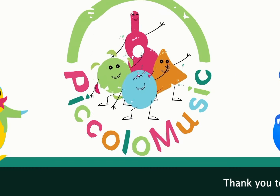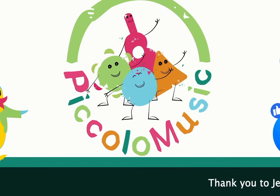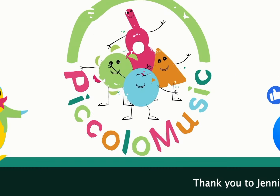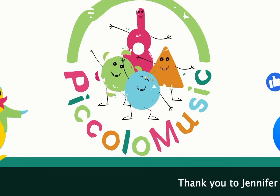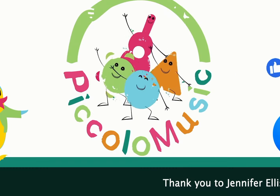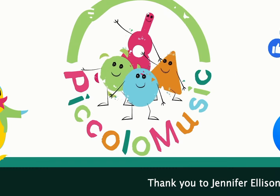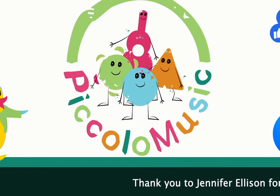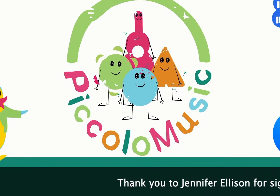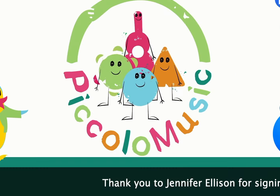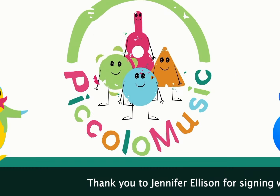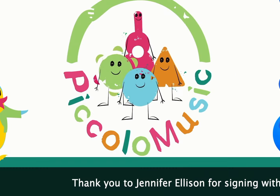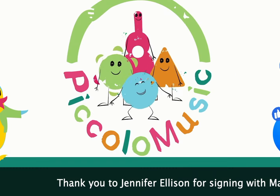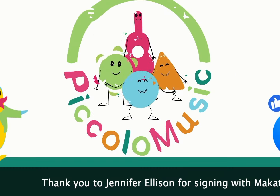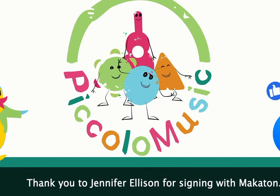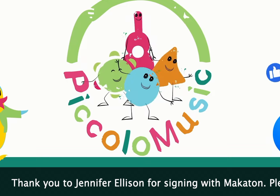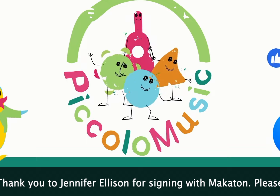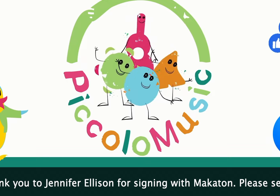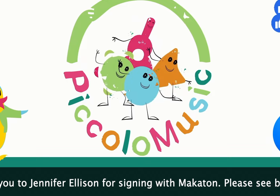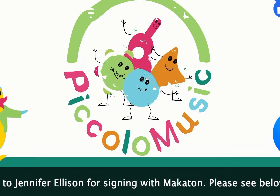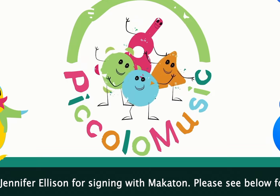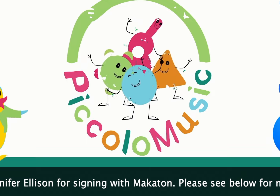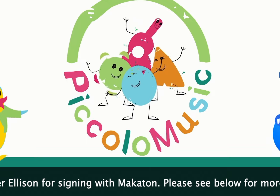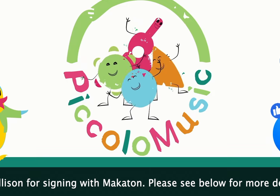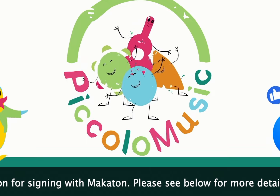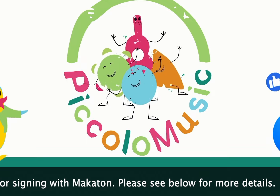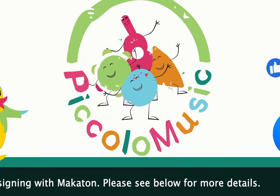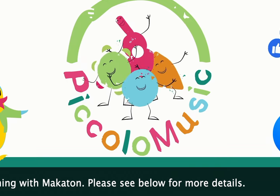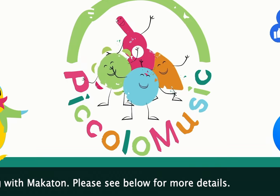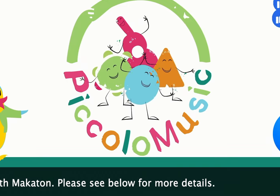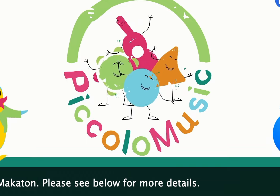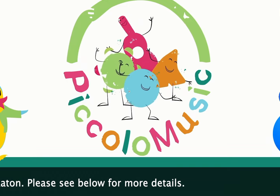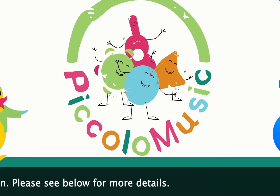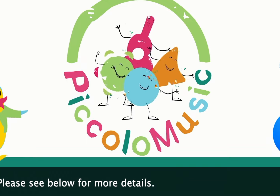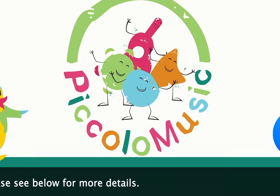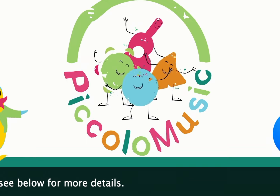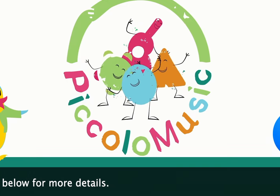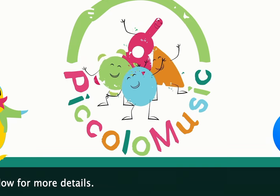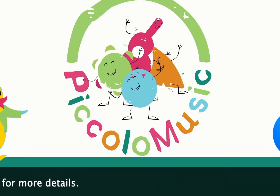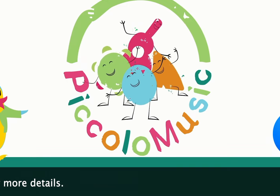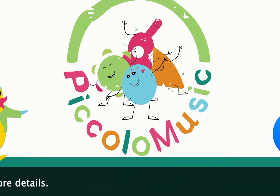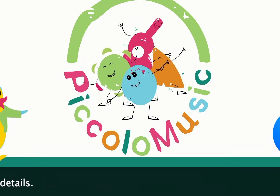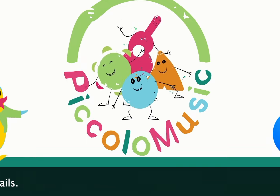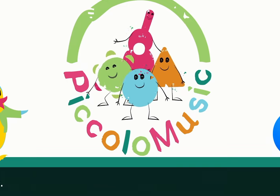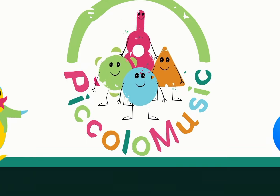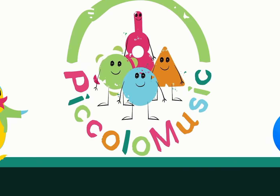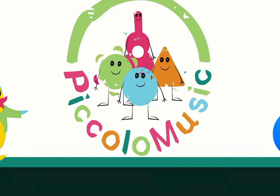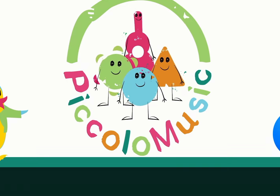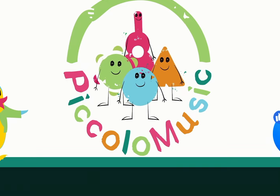For more Piccolo Music Don't forget to like and subscribe Bye! Bye-bye!-bye! Bye Bye You